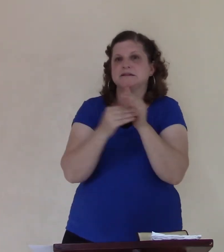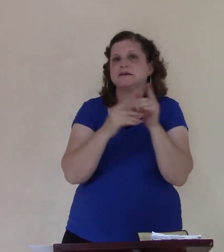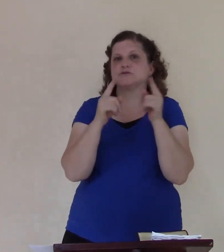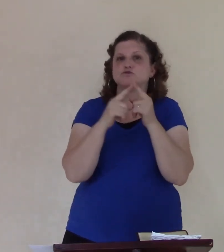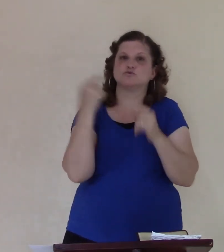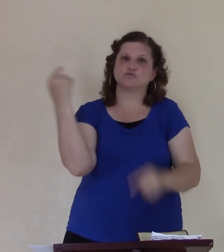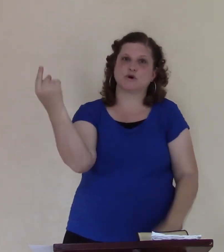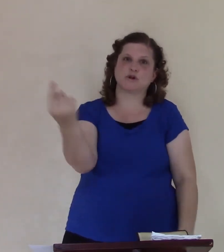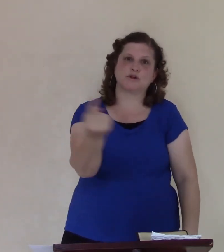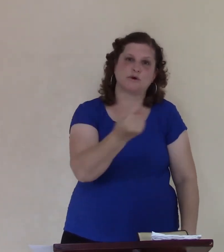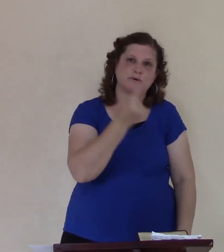Where's Jonah now?